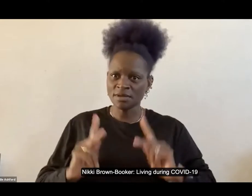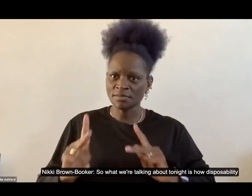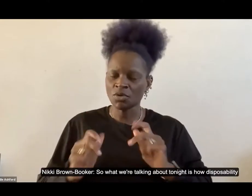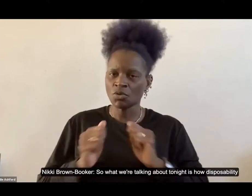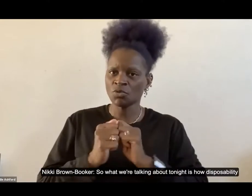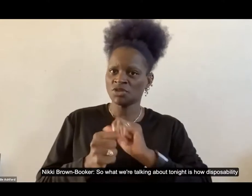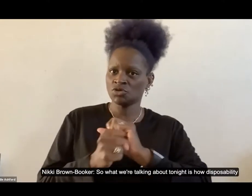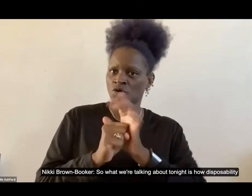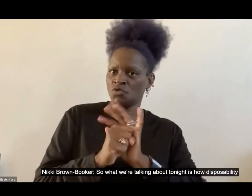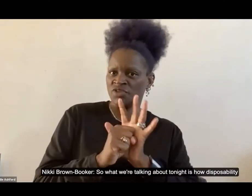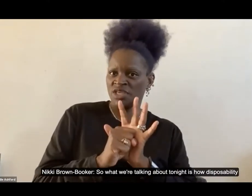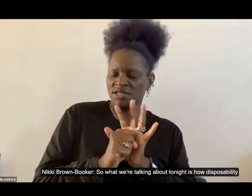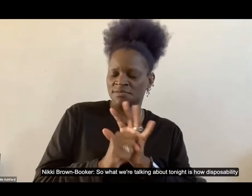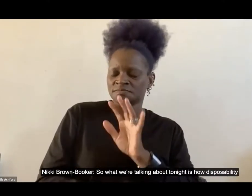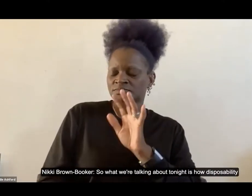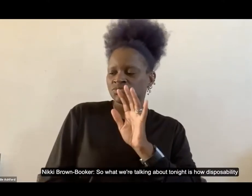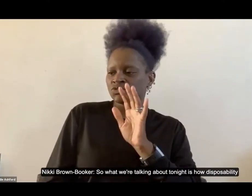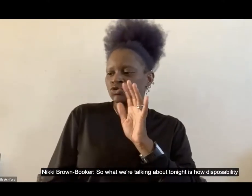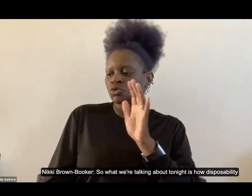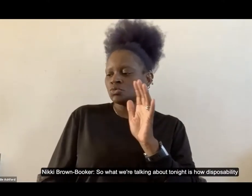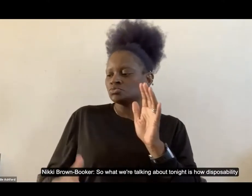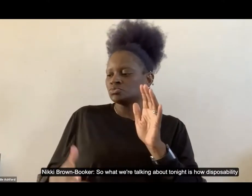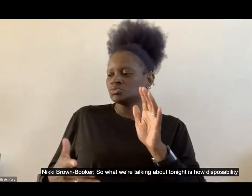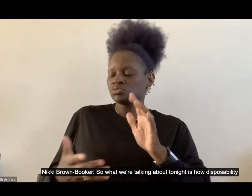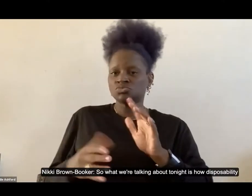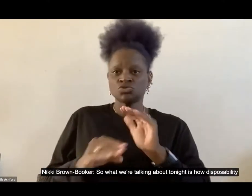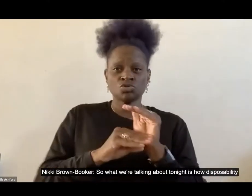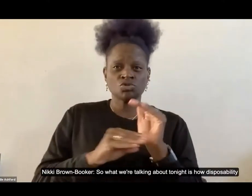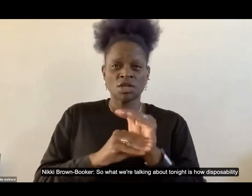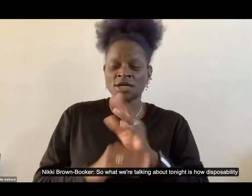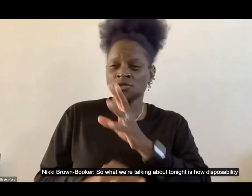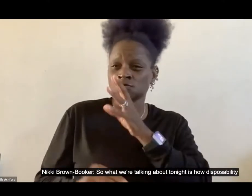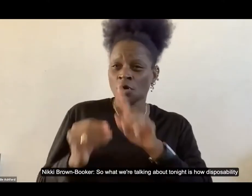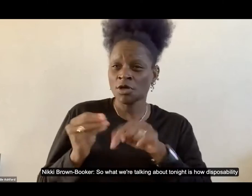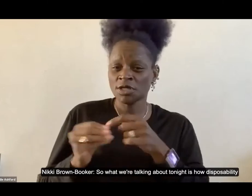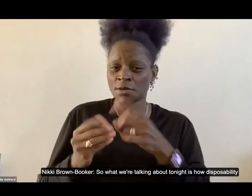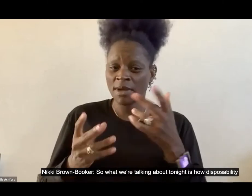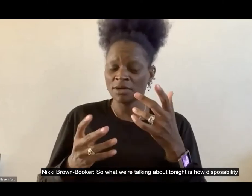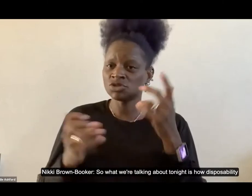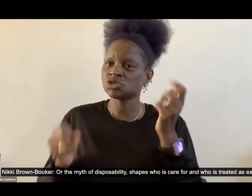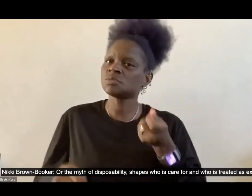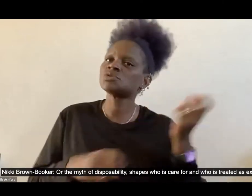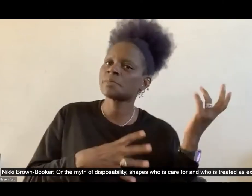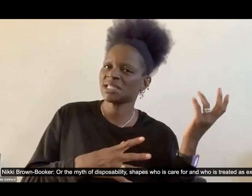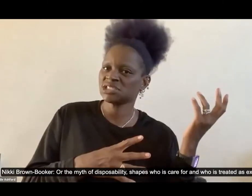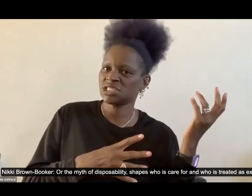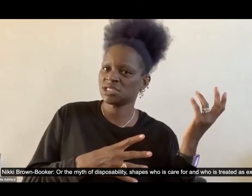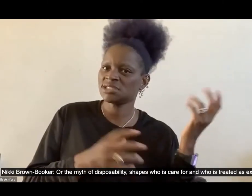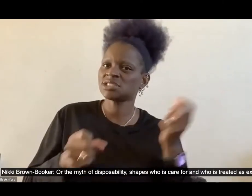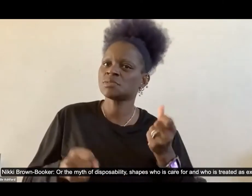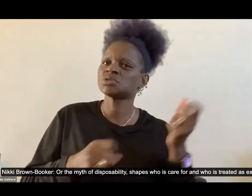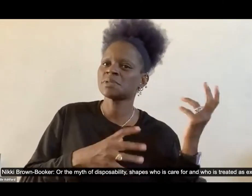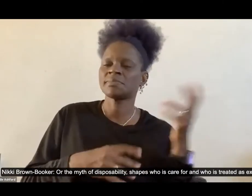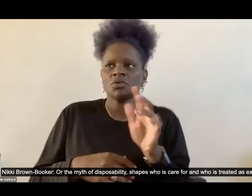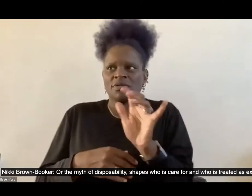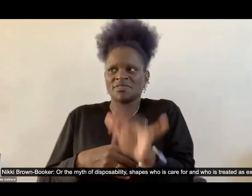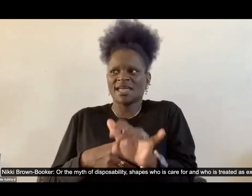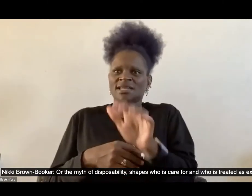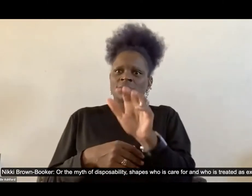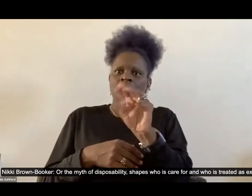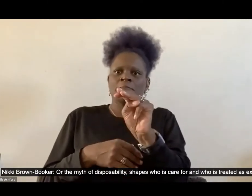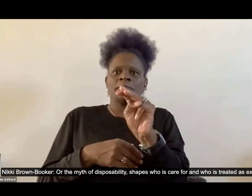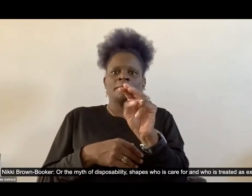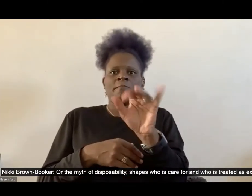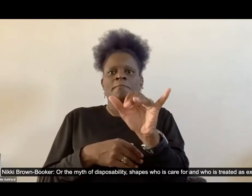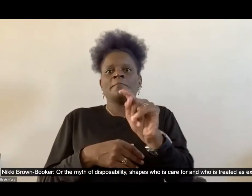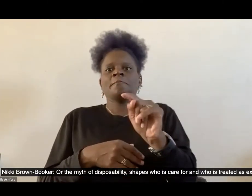So what we're talking about tonight is how disposability or the myth of disposability shapes